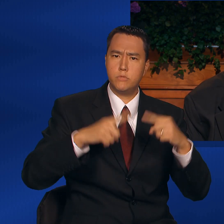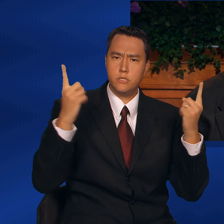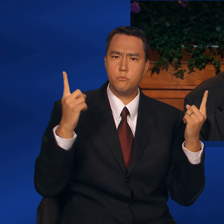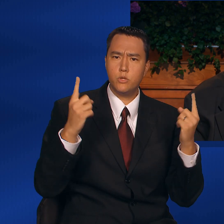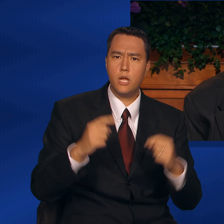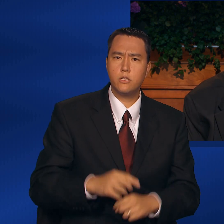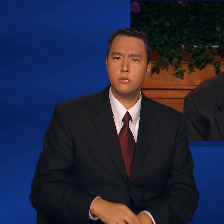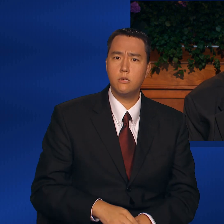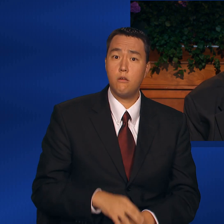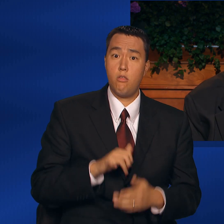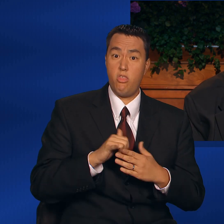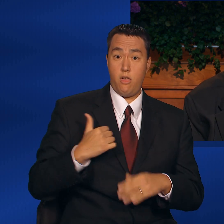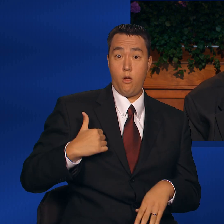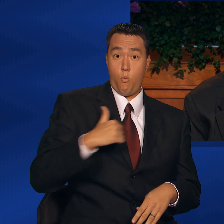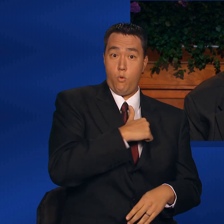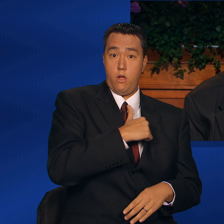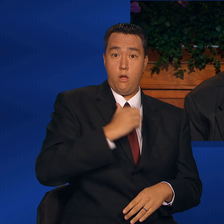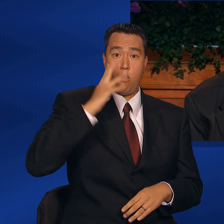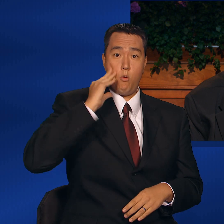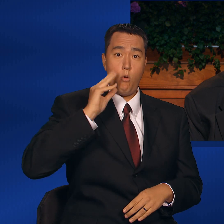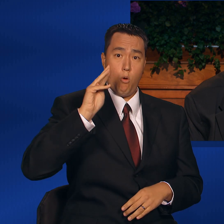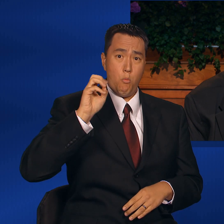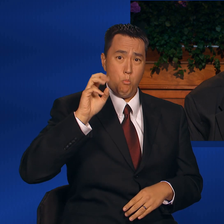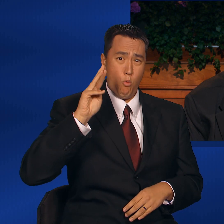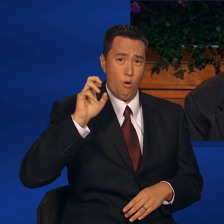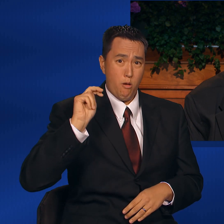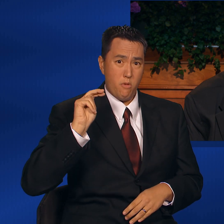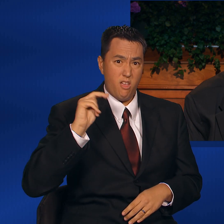that we as Mormons are Christian?